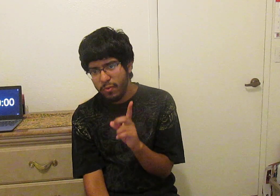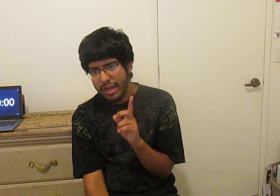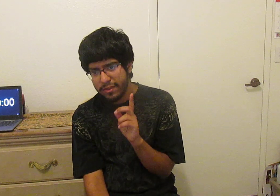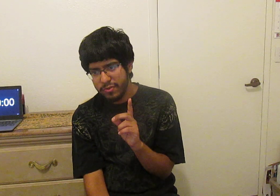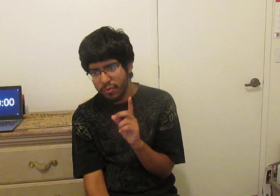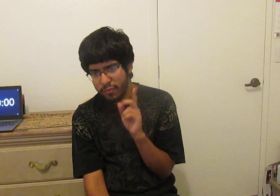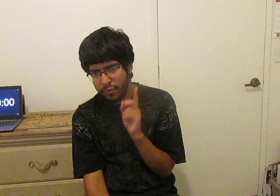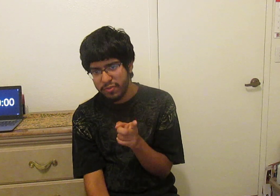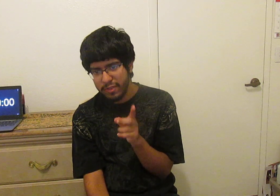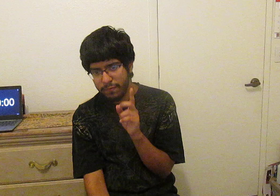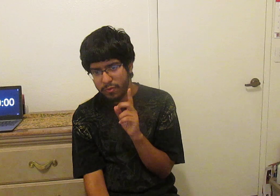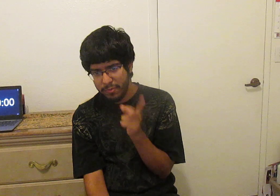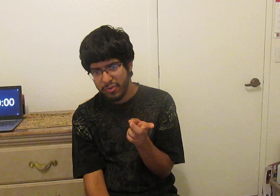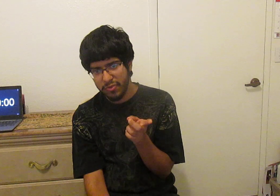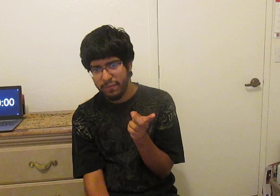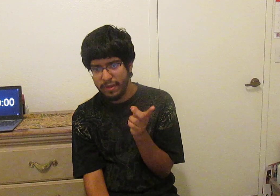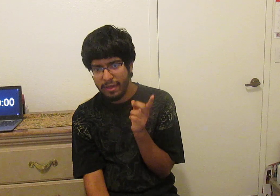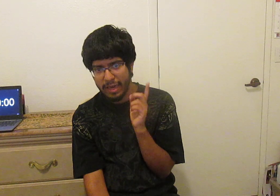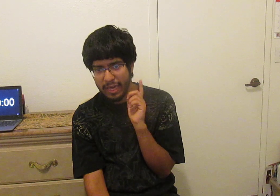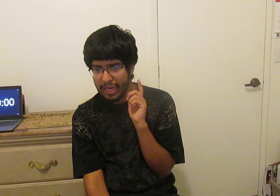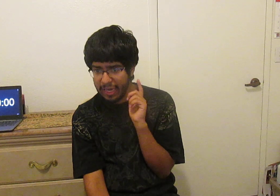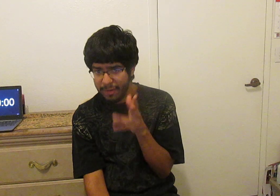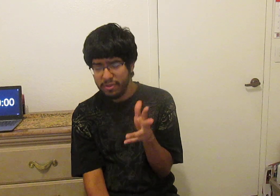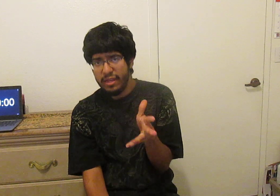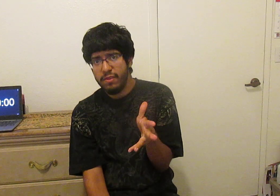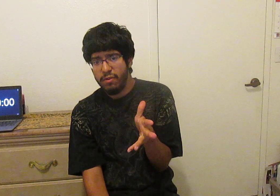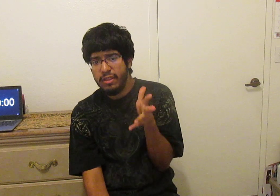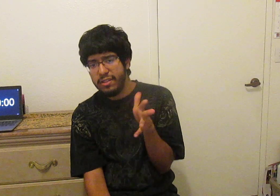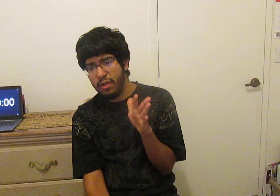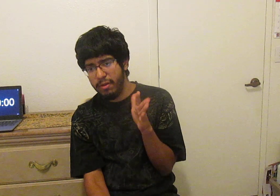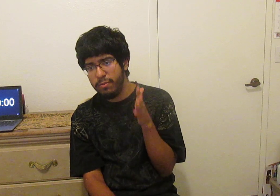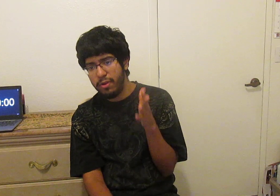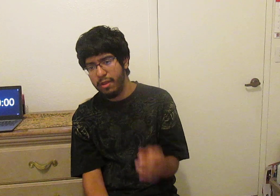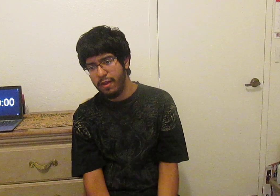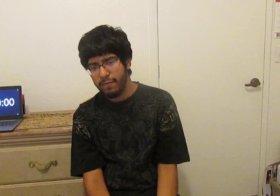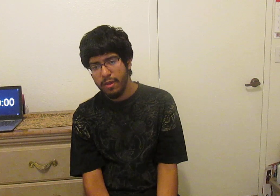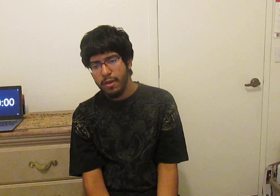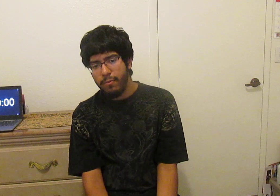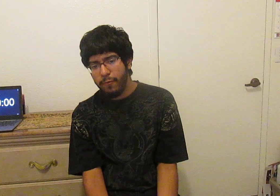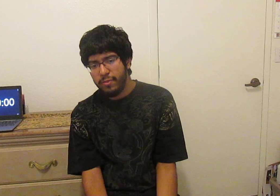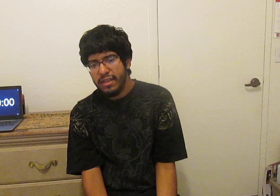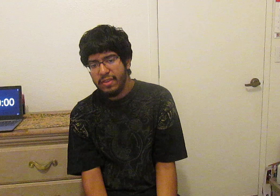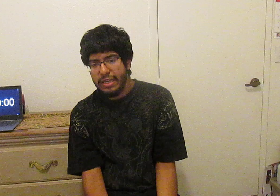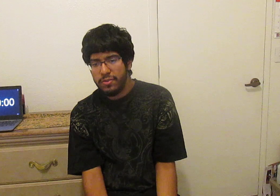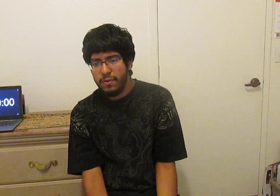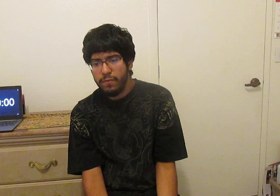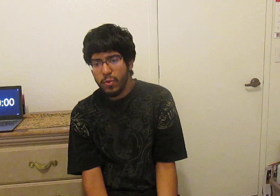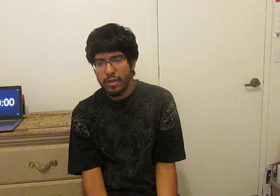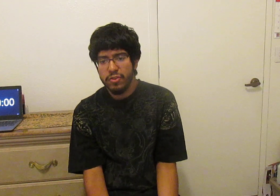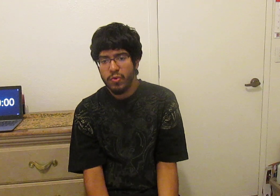react to the first few episodes of everything at the very least I'll be able to pull that off but for things like Snufu and also